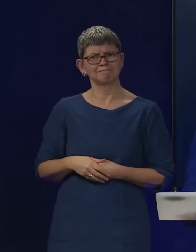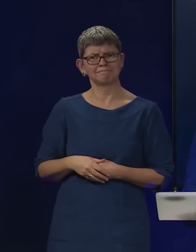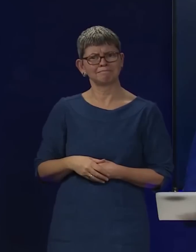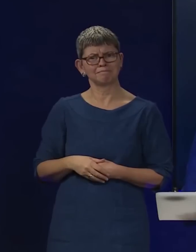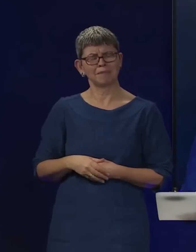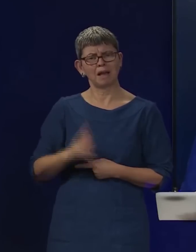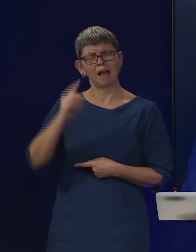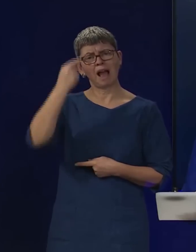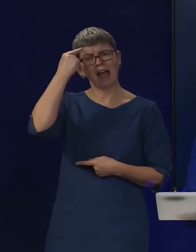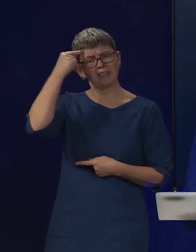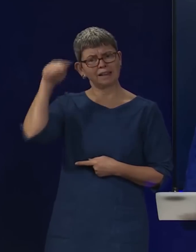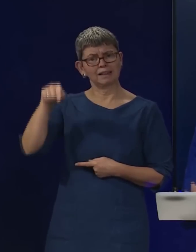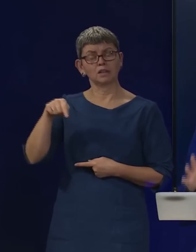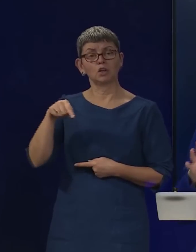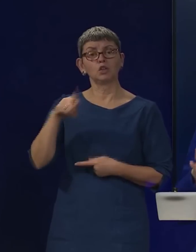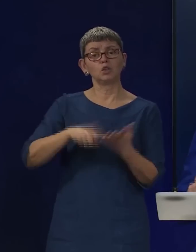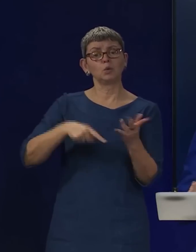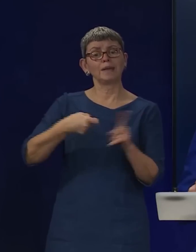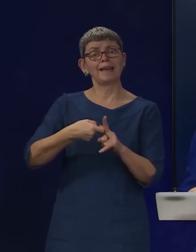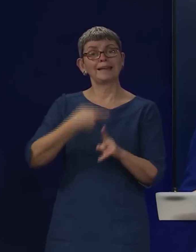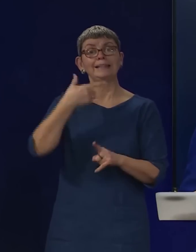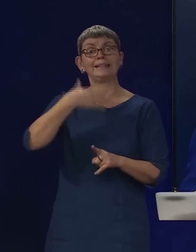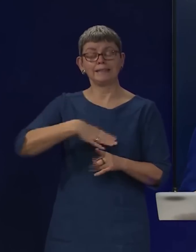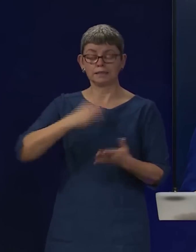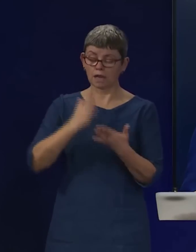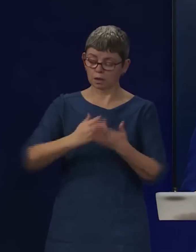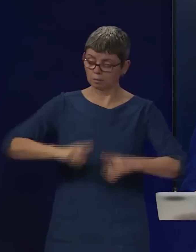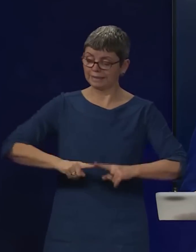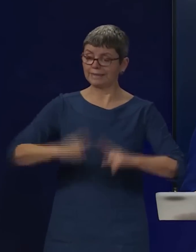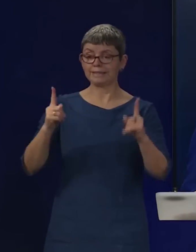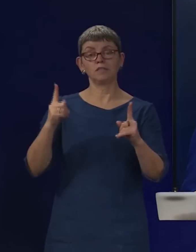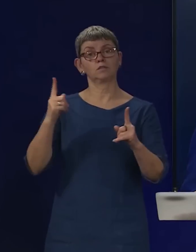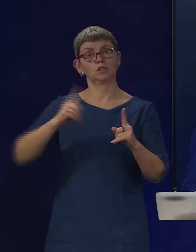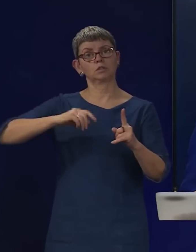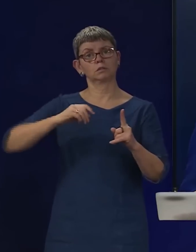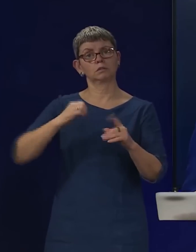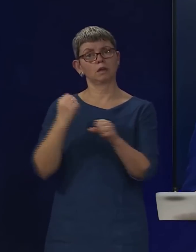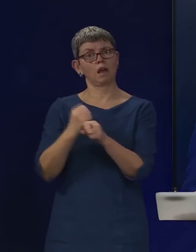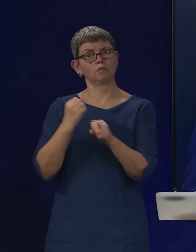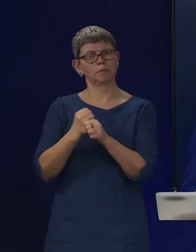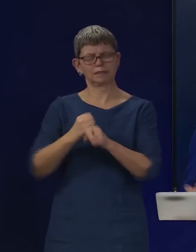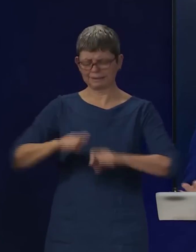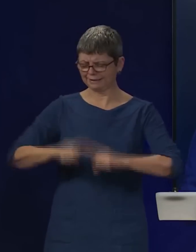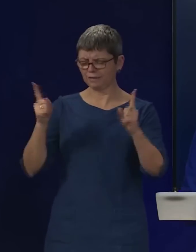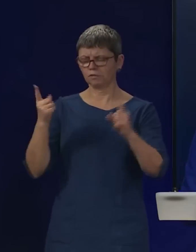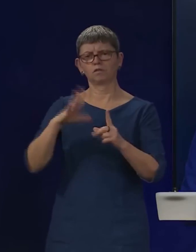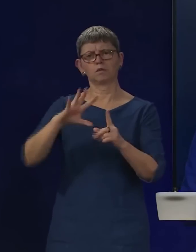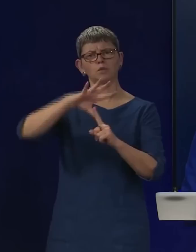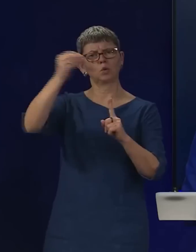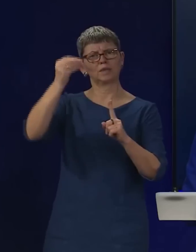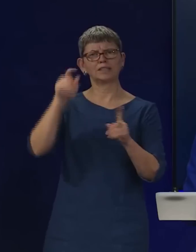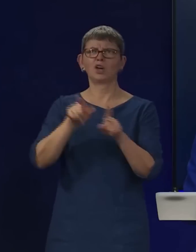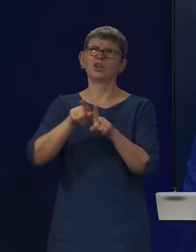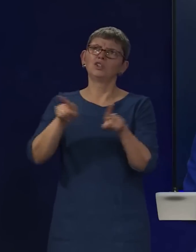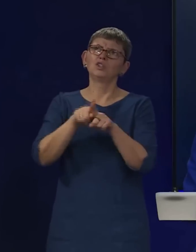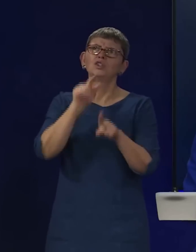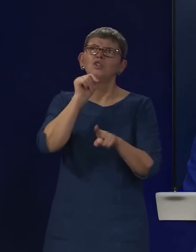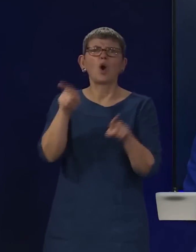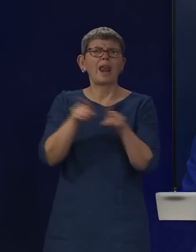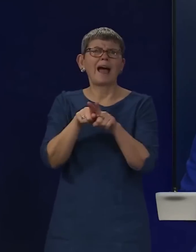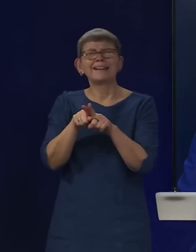limitation of this Tory government. It needs an alternative to this Tory government. But on this particular issue,